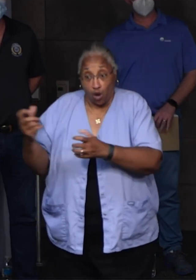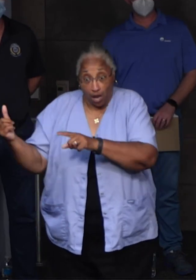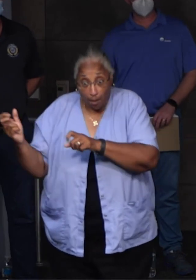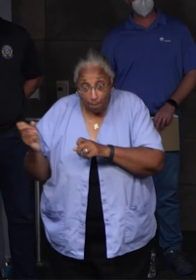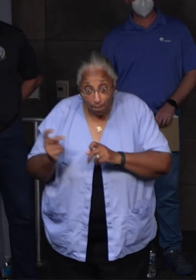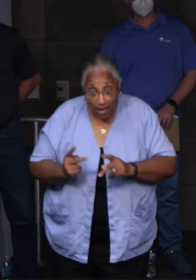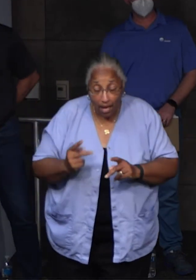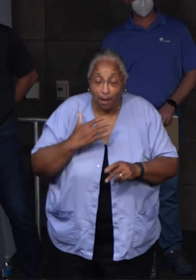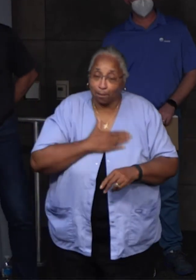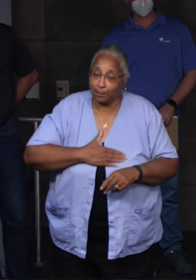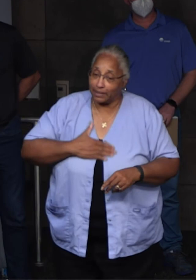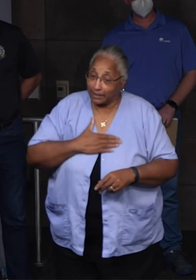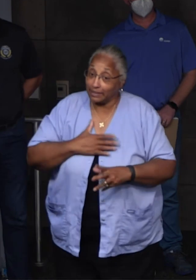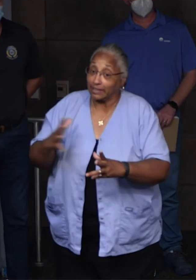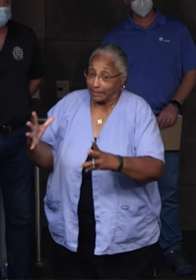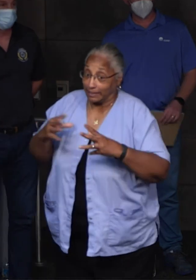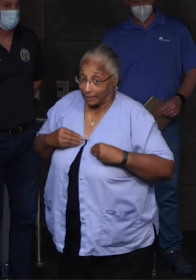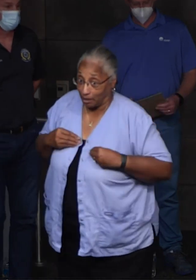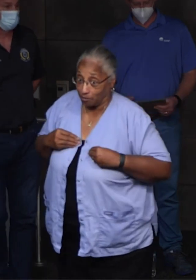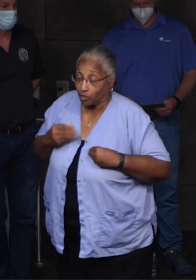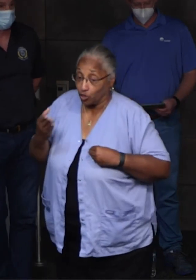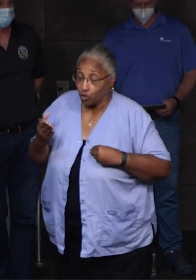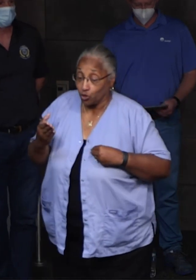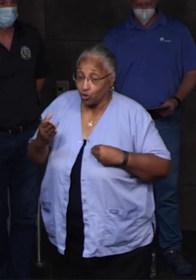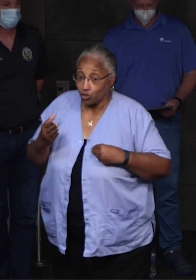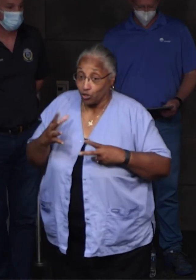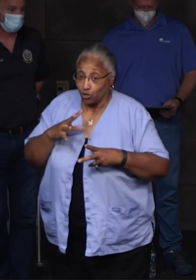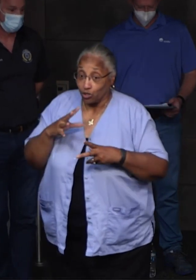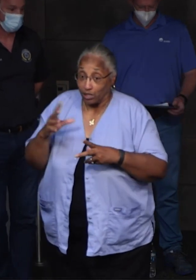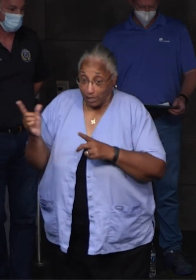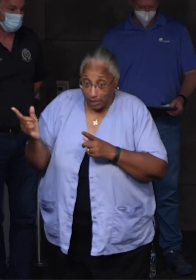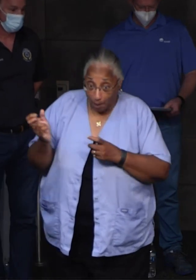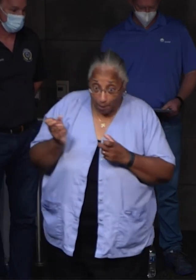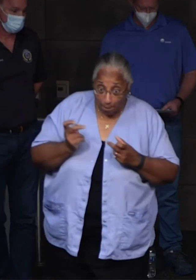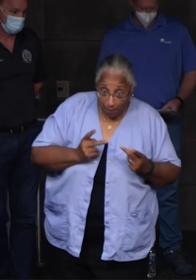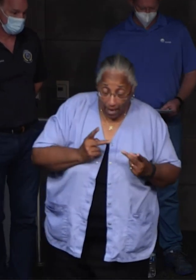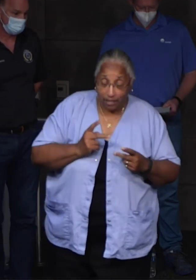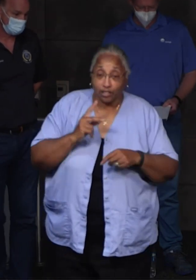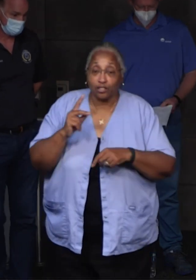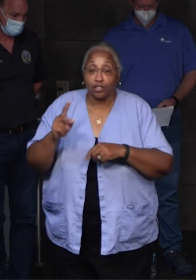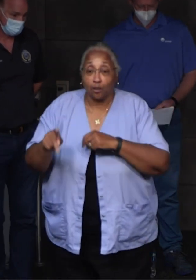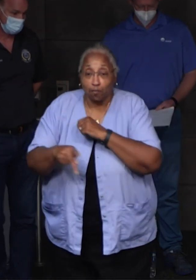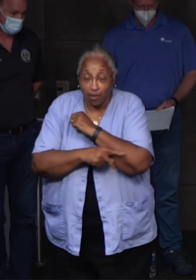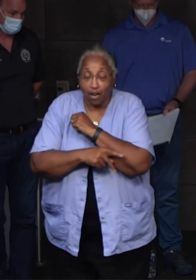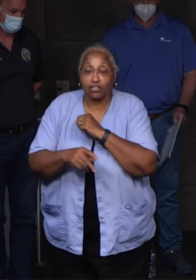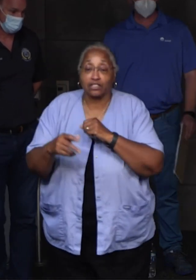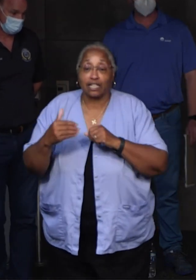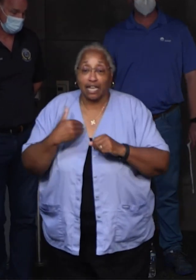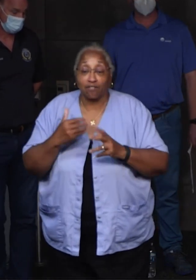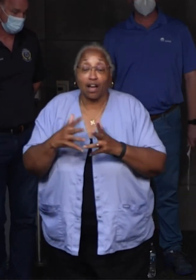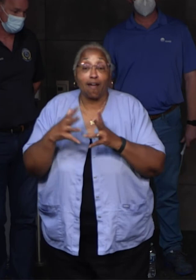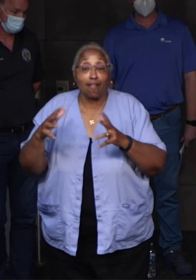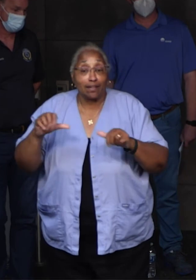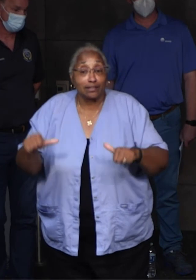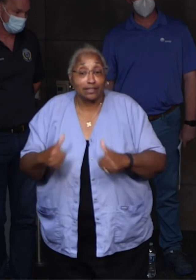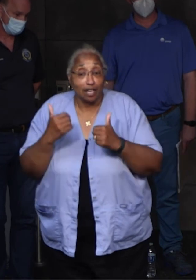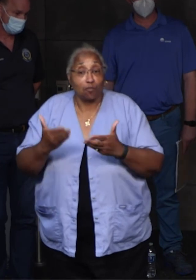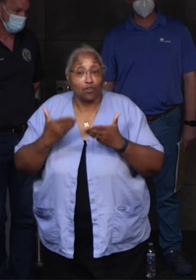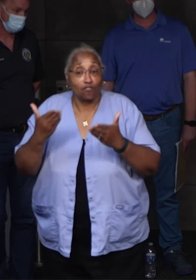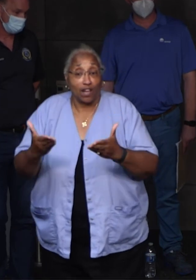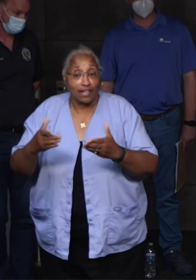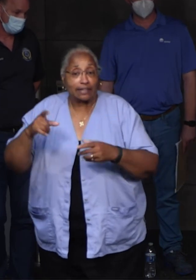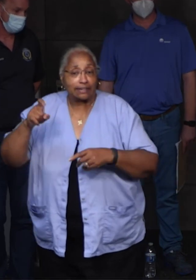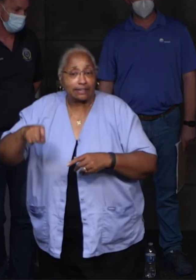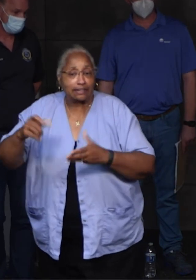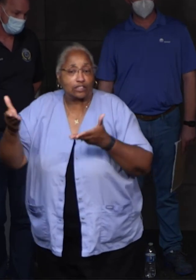you're in a parish that right now has a tremendous amount of challenges in providing those necessary services